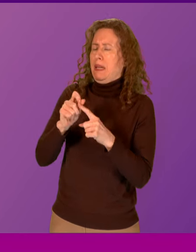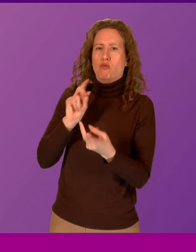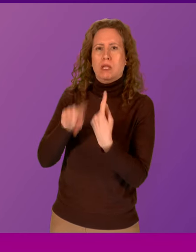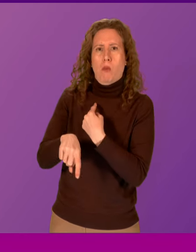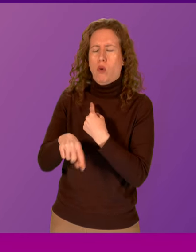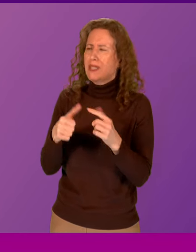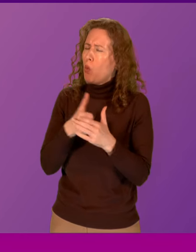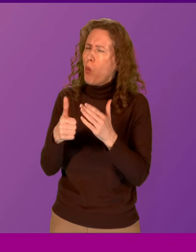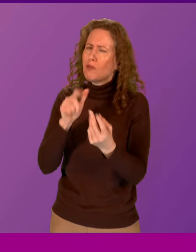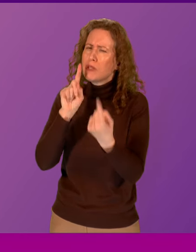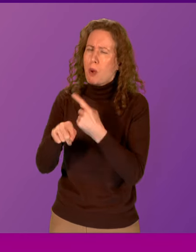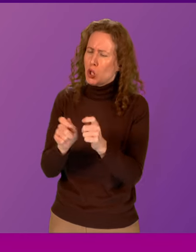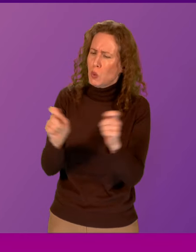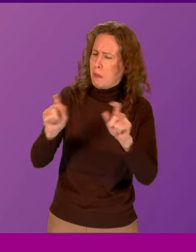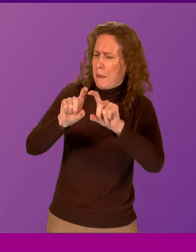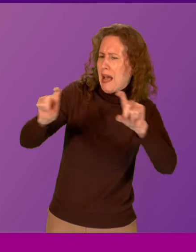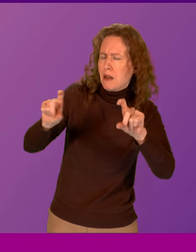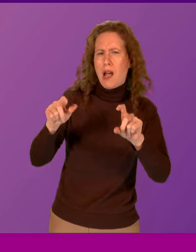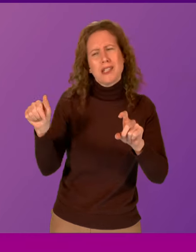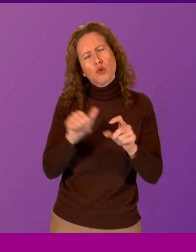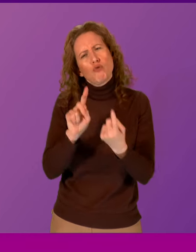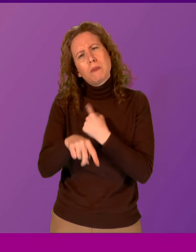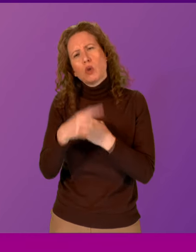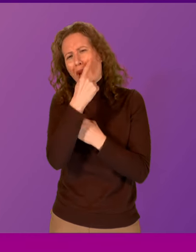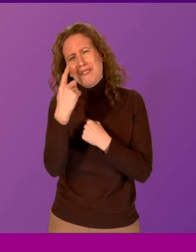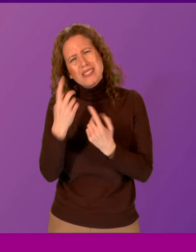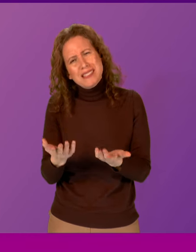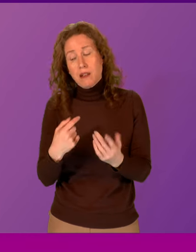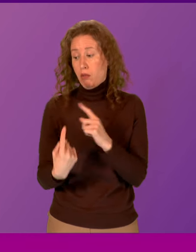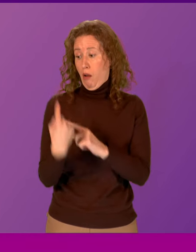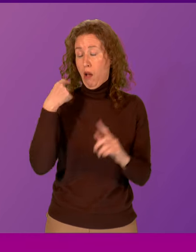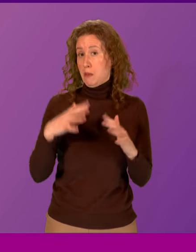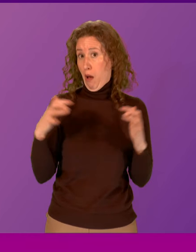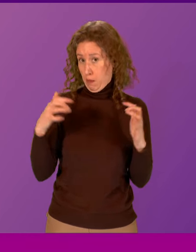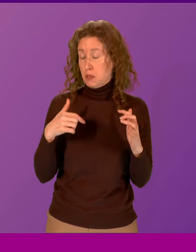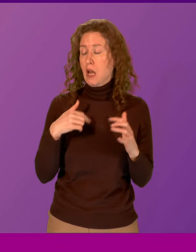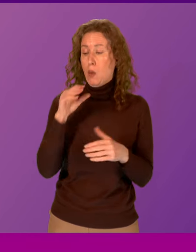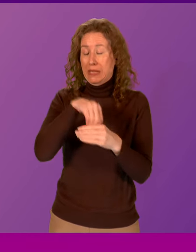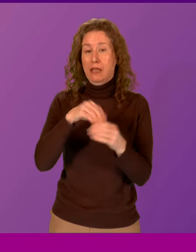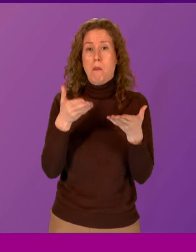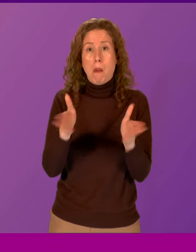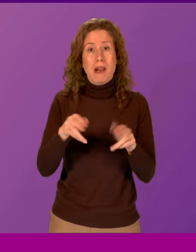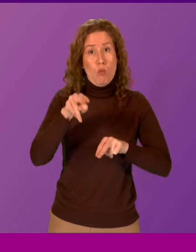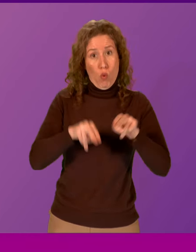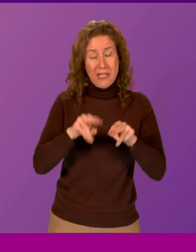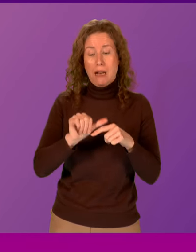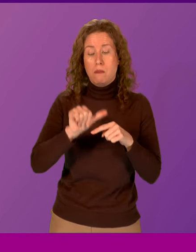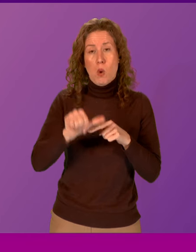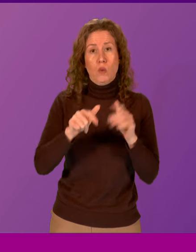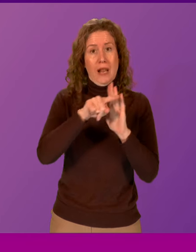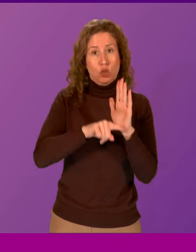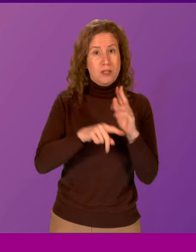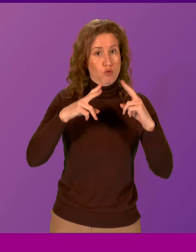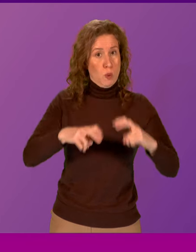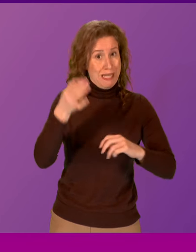they act on headlines rather than the evidence. In the last parliament, I sat on the public audit and post-legislative scrutiny committee